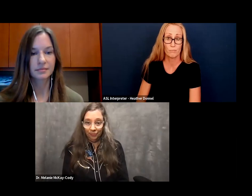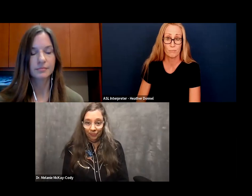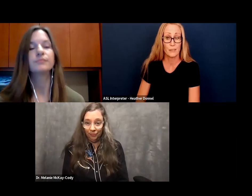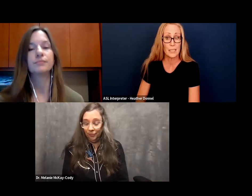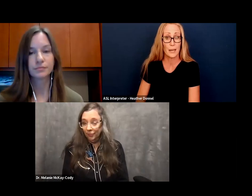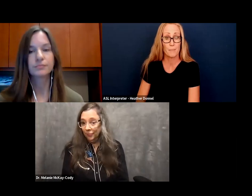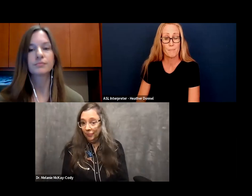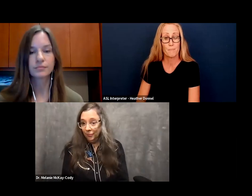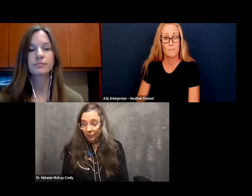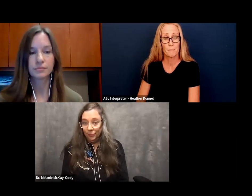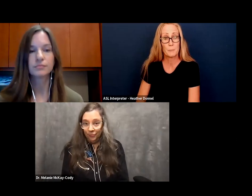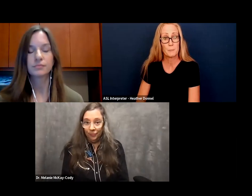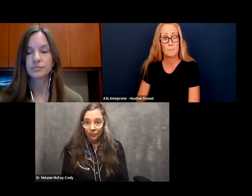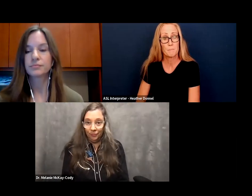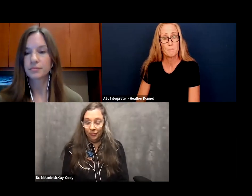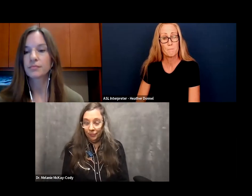signers, even today.